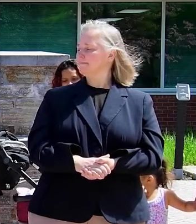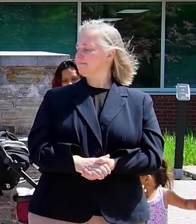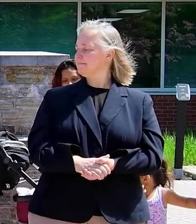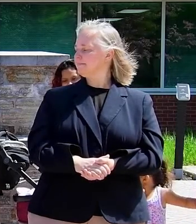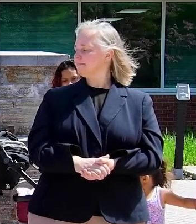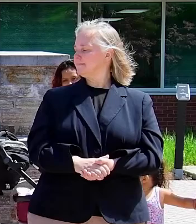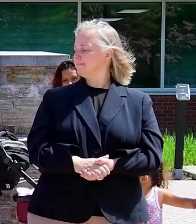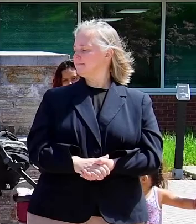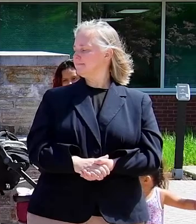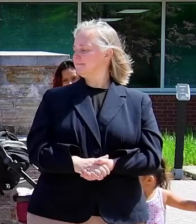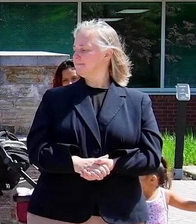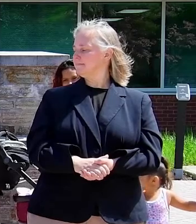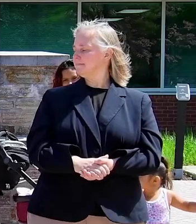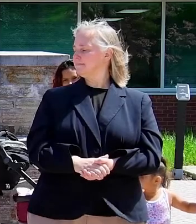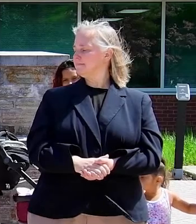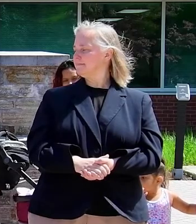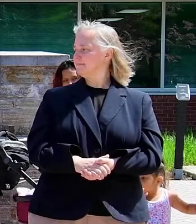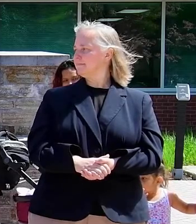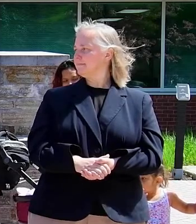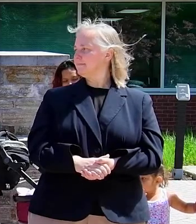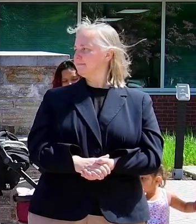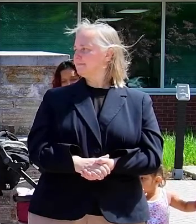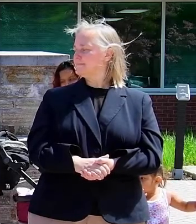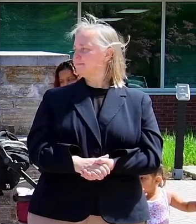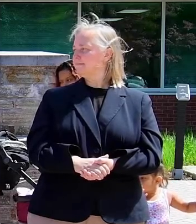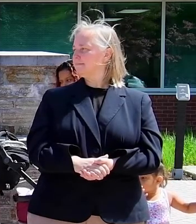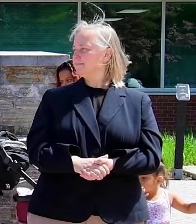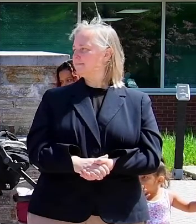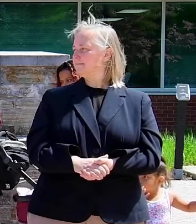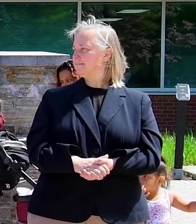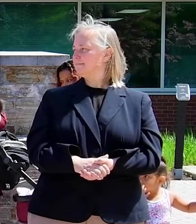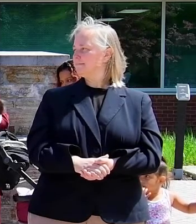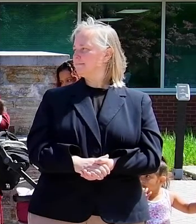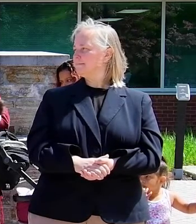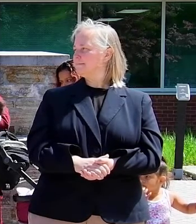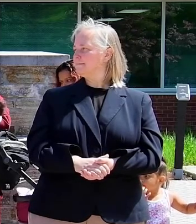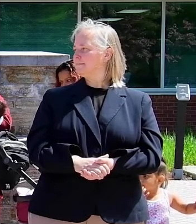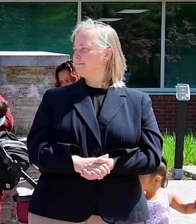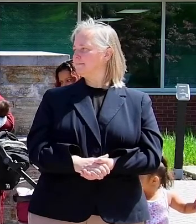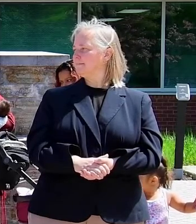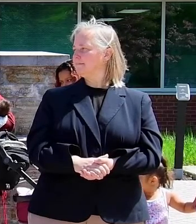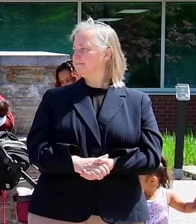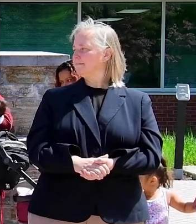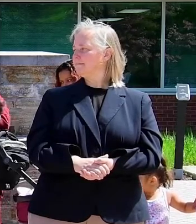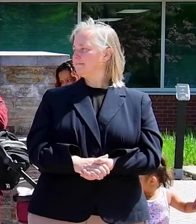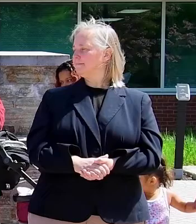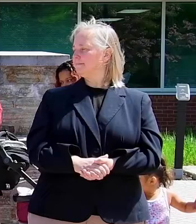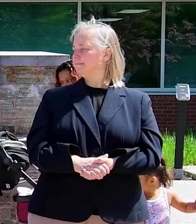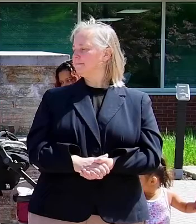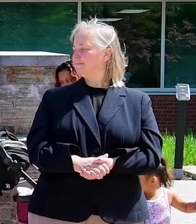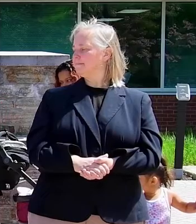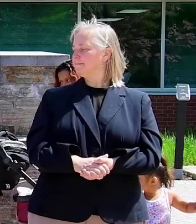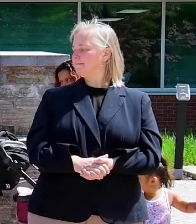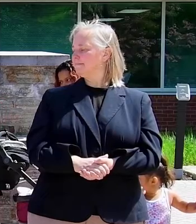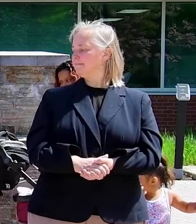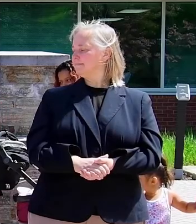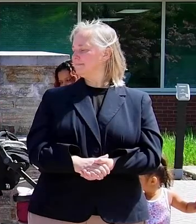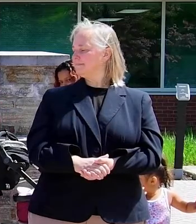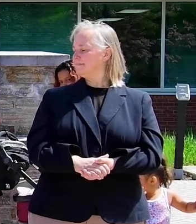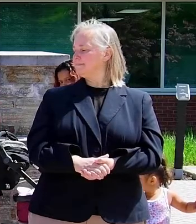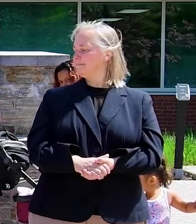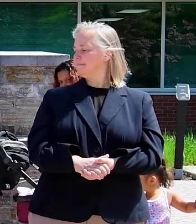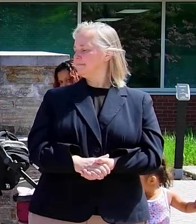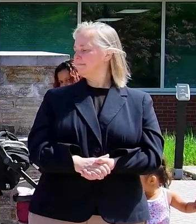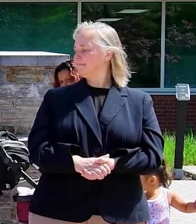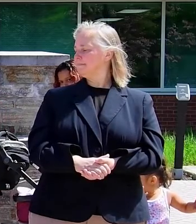During my last embarazo, tried to receive help in the community clinics that are available for people like me, but